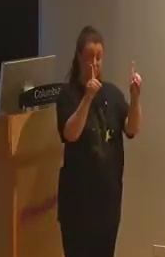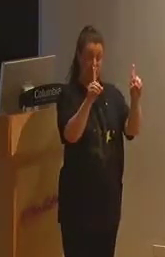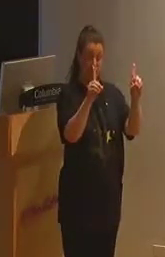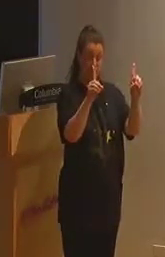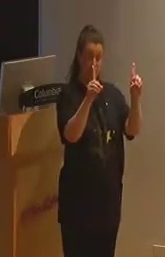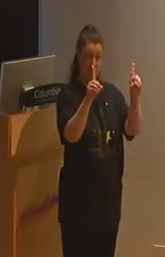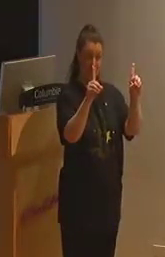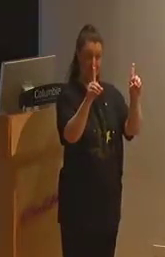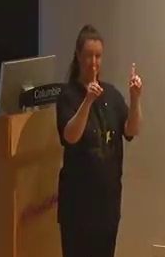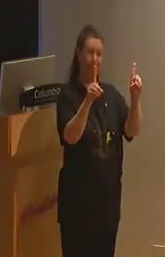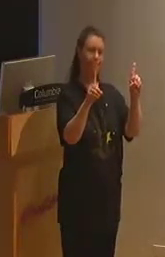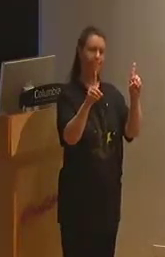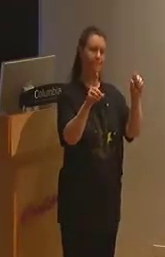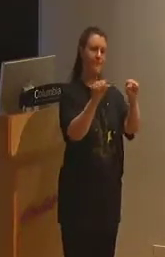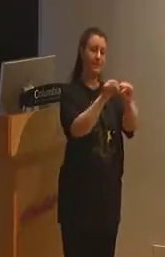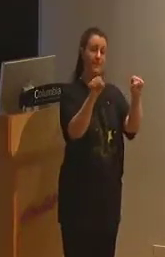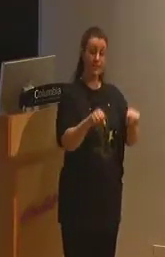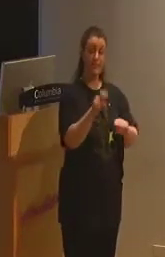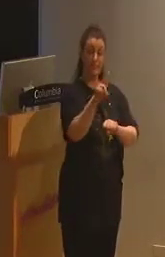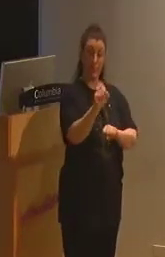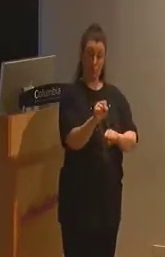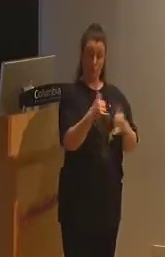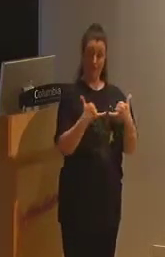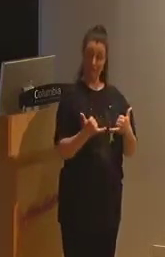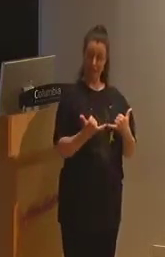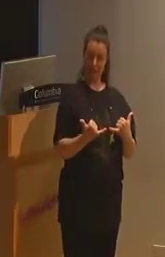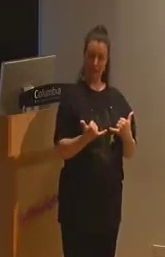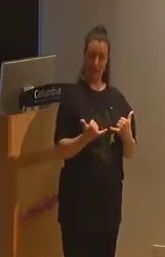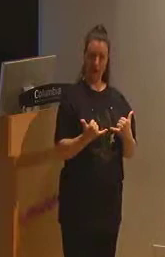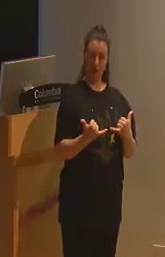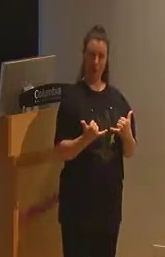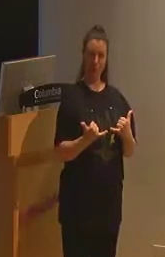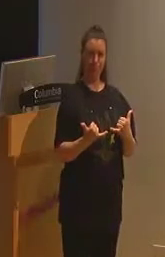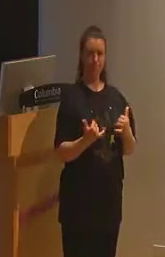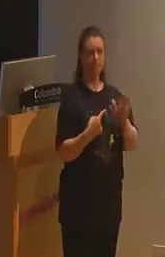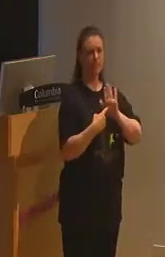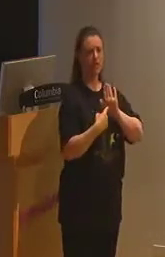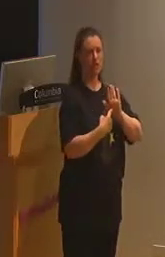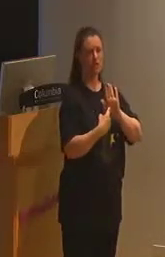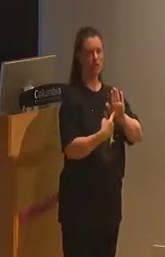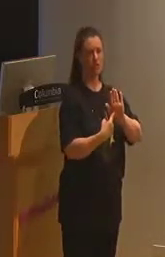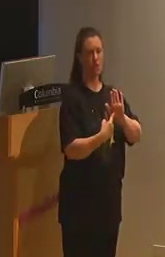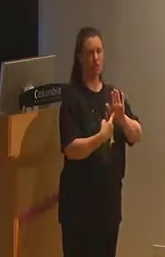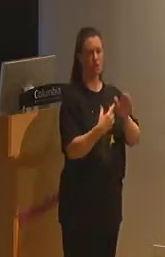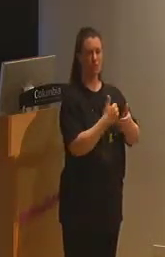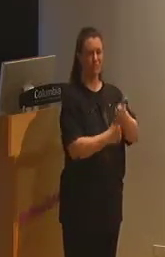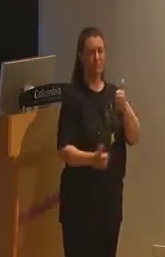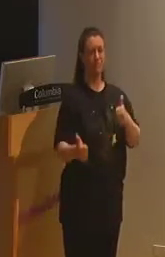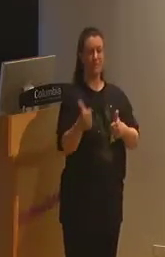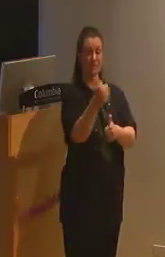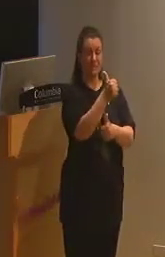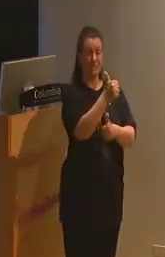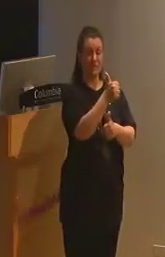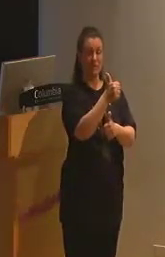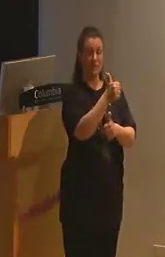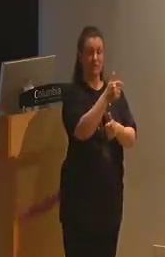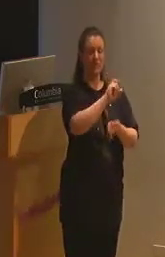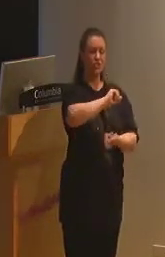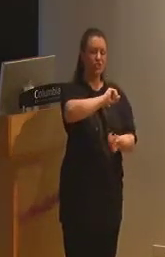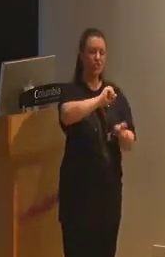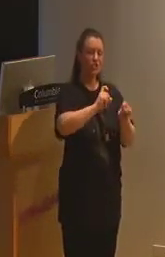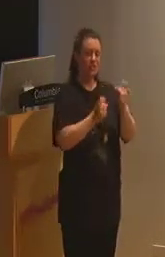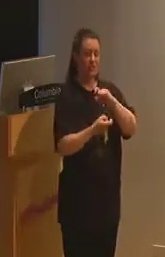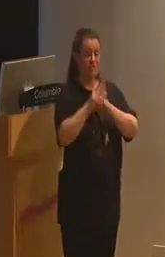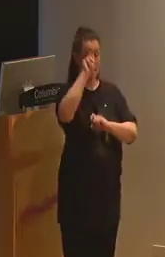public education system in the U.S. at the present historical conjuncture reflects several of the dominant shifts in political